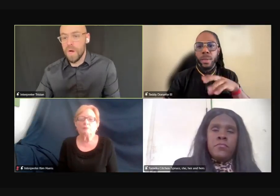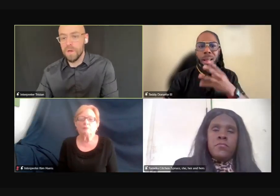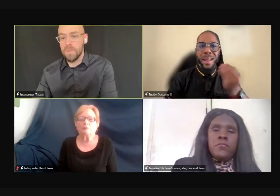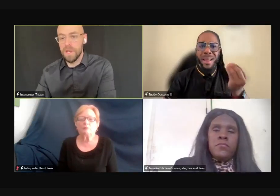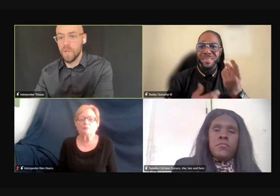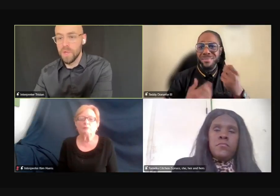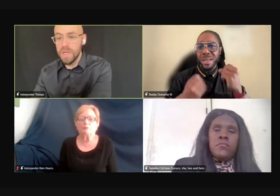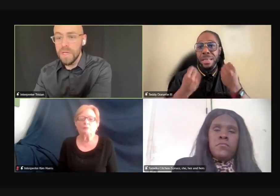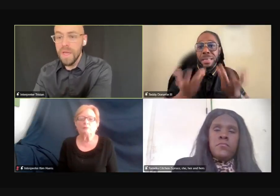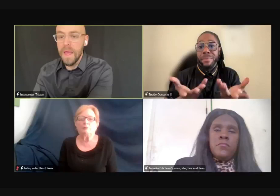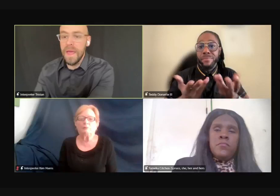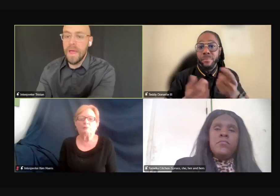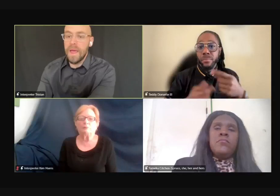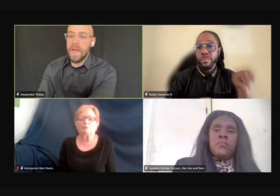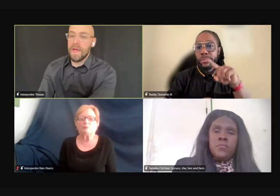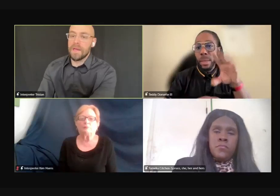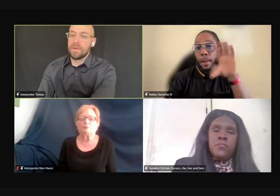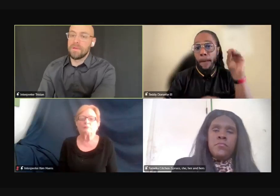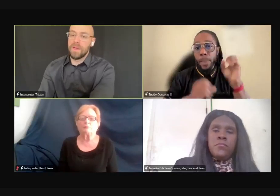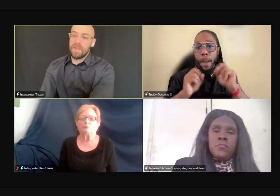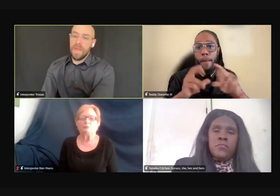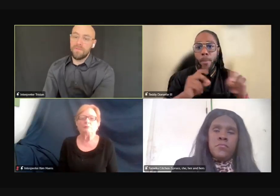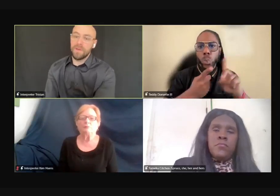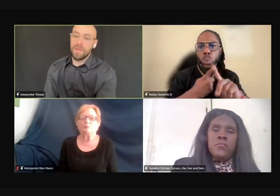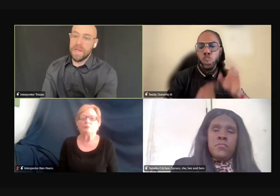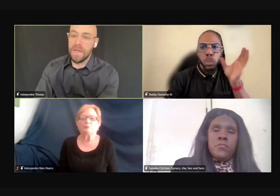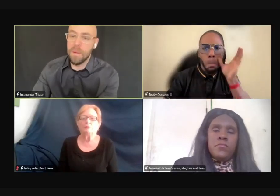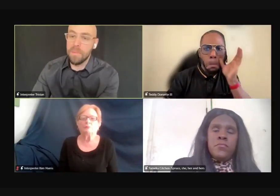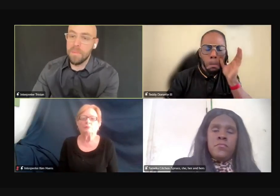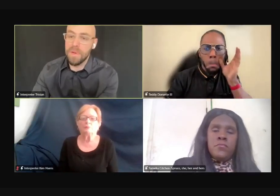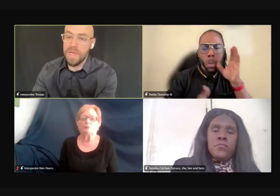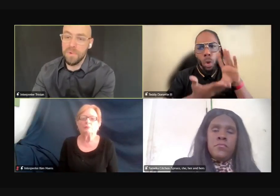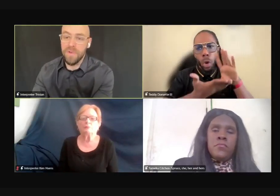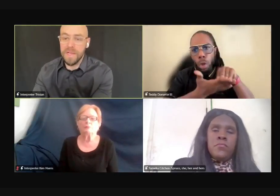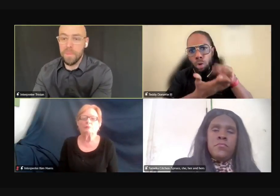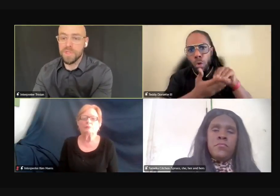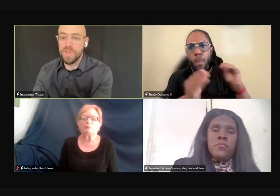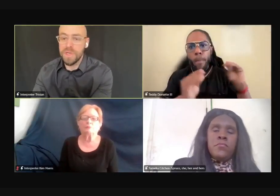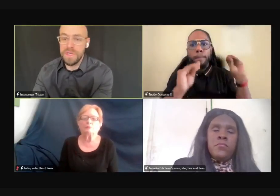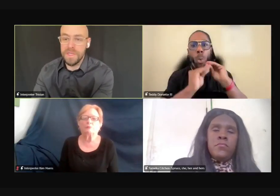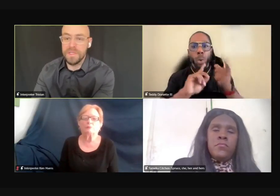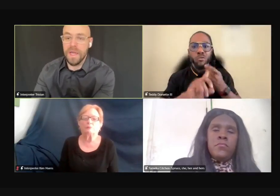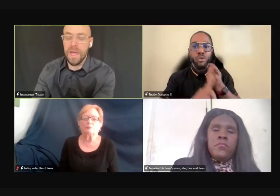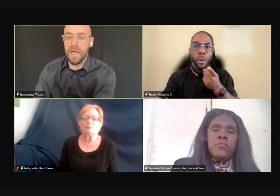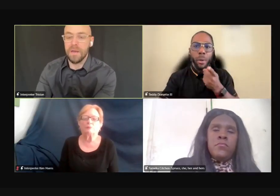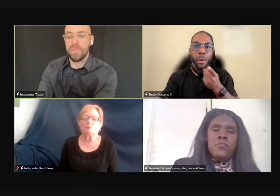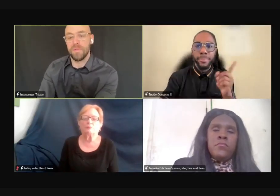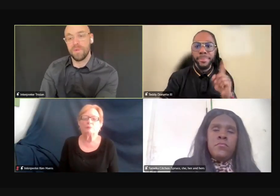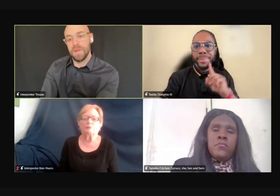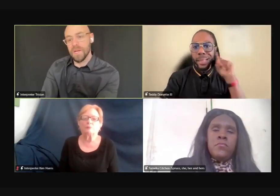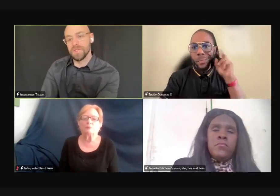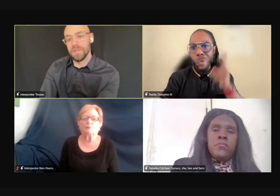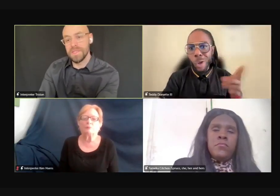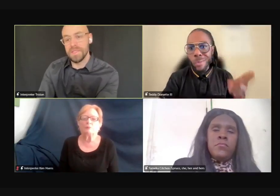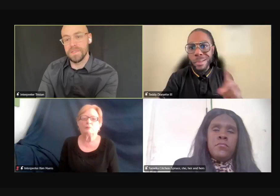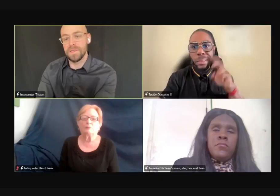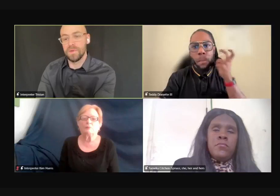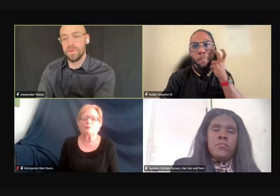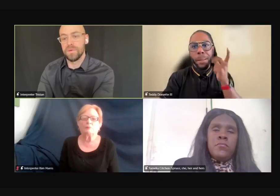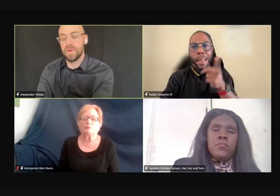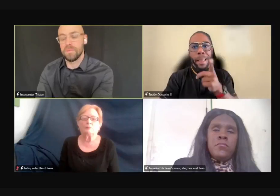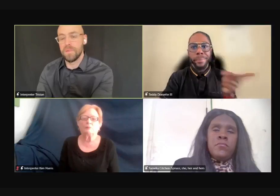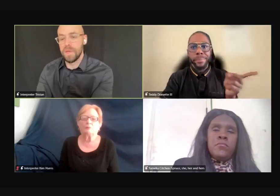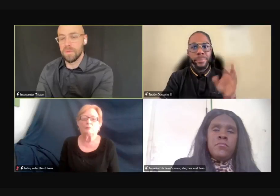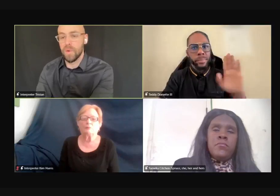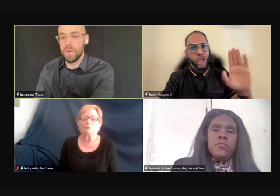feels welcome and included and that they feel like the company provides opportunities and actually listens